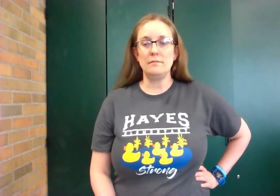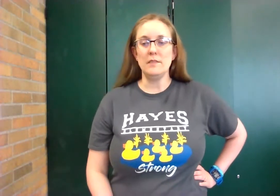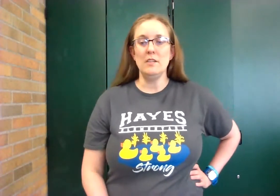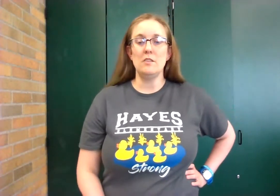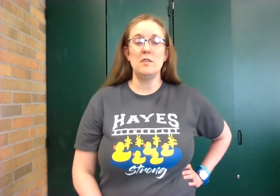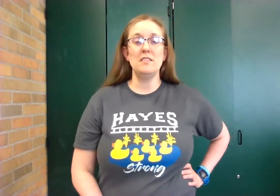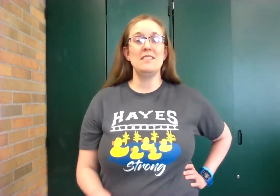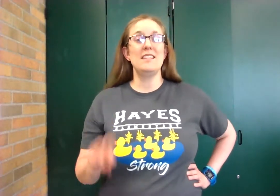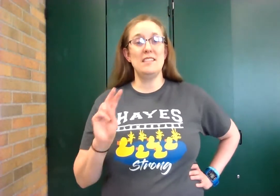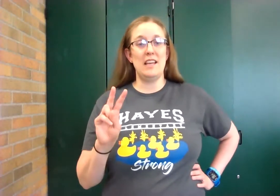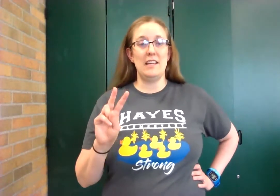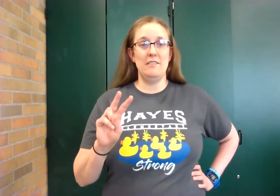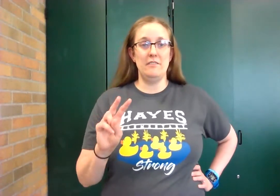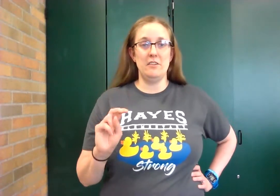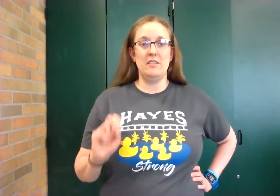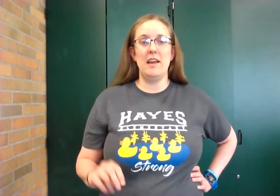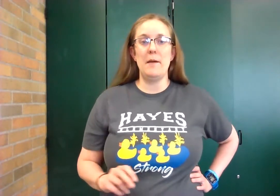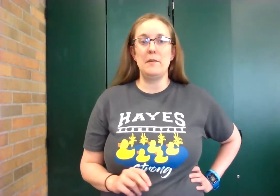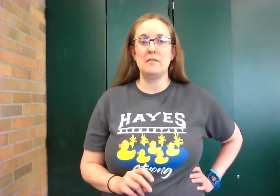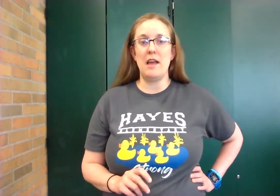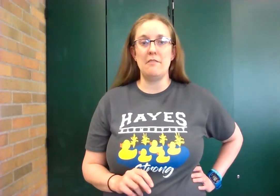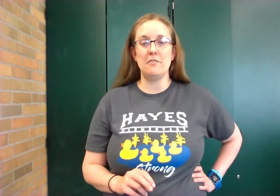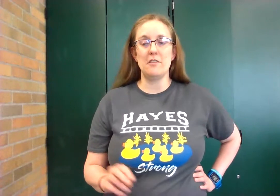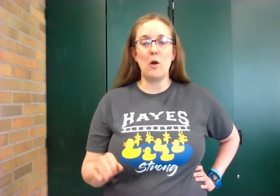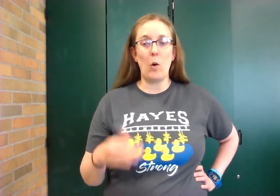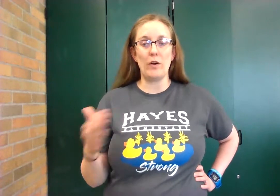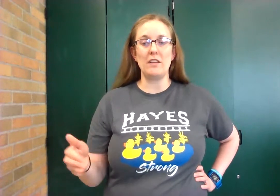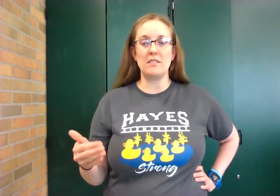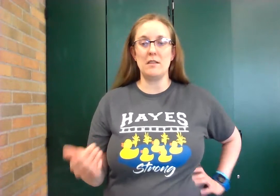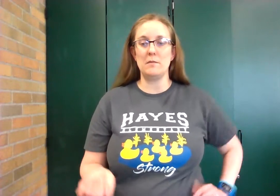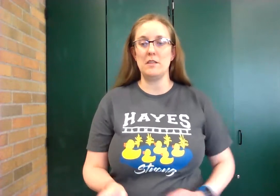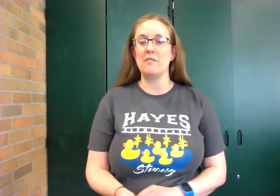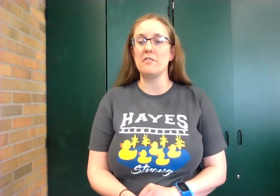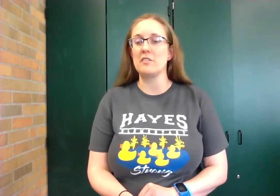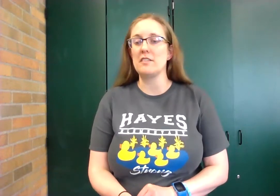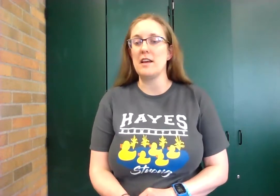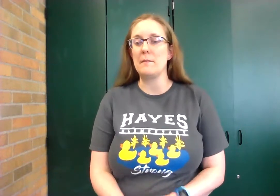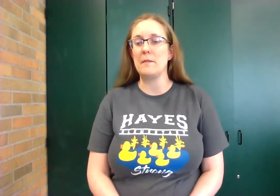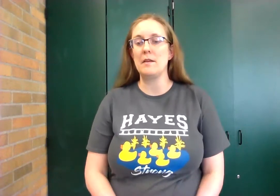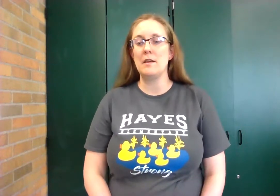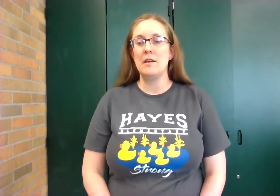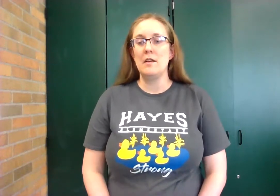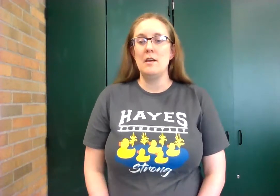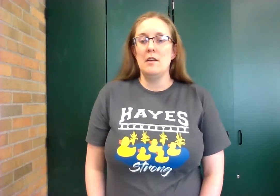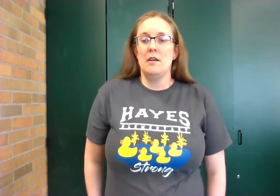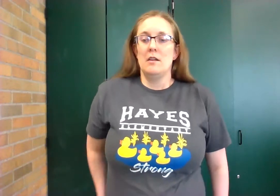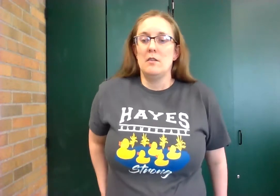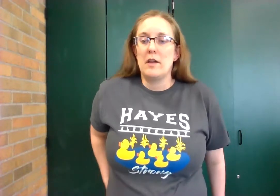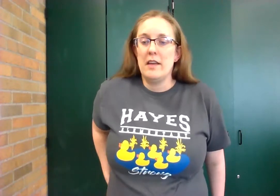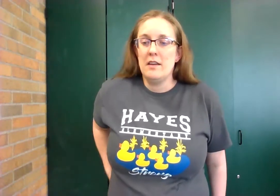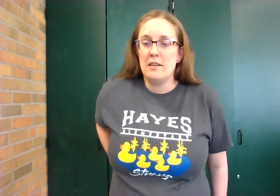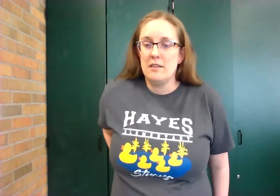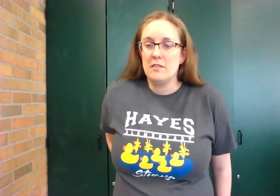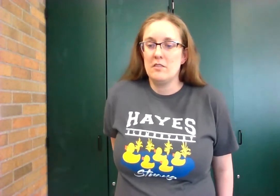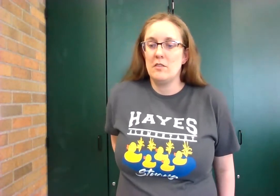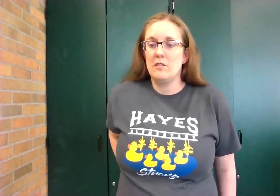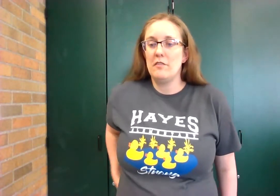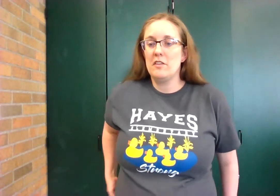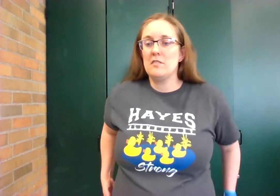so this is the second verse it happens after the chorus comes in the first time okay so the first